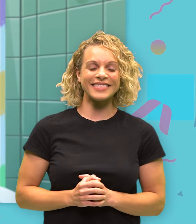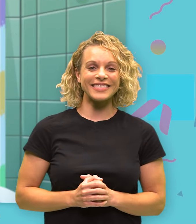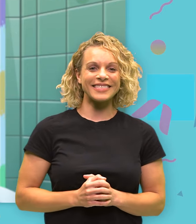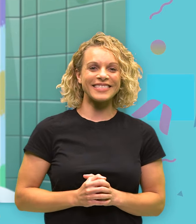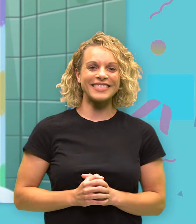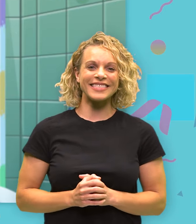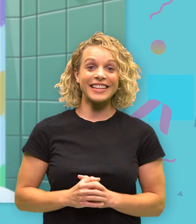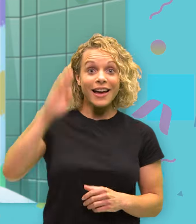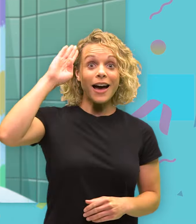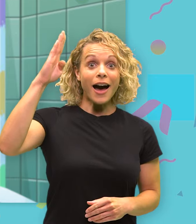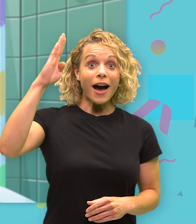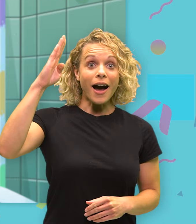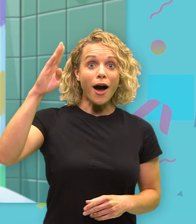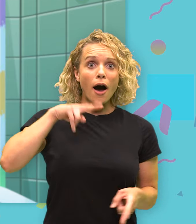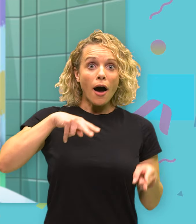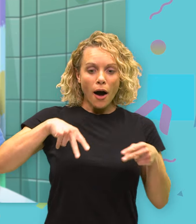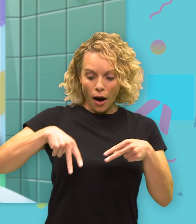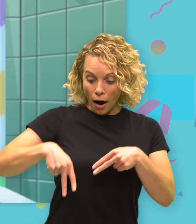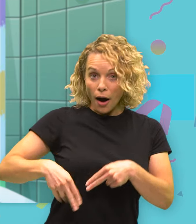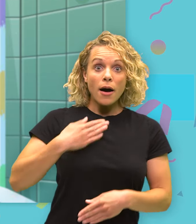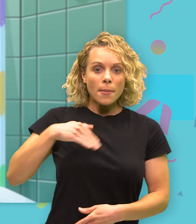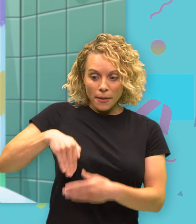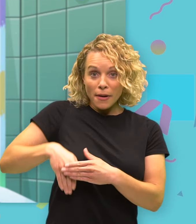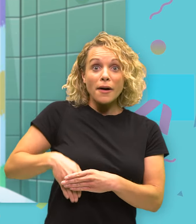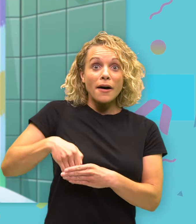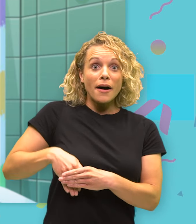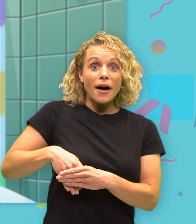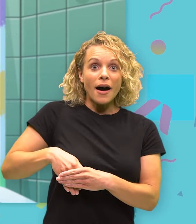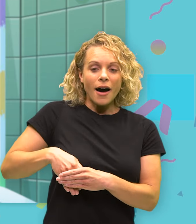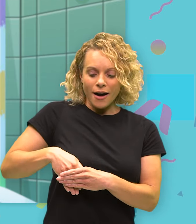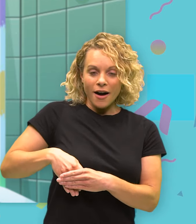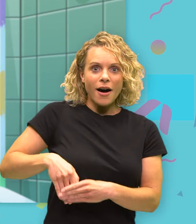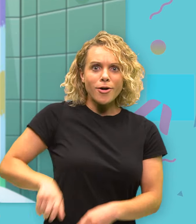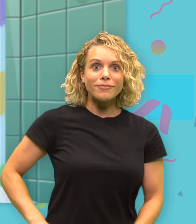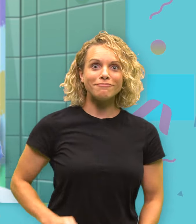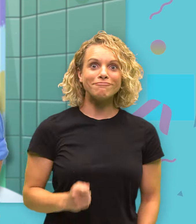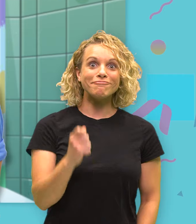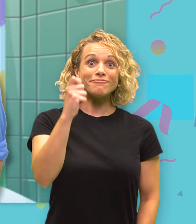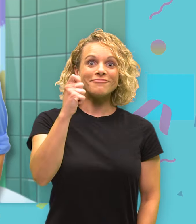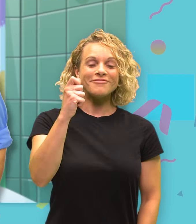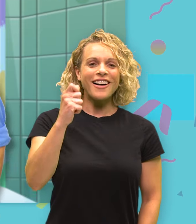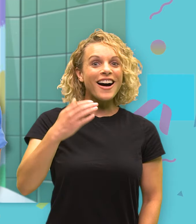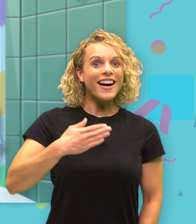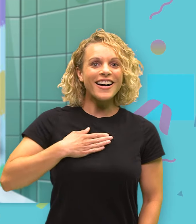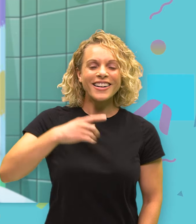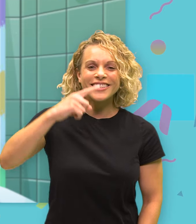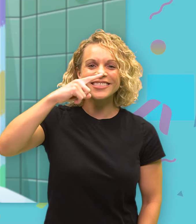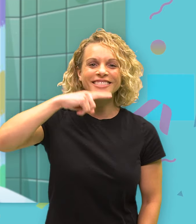Hey, look at what I have in my pocket. Whoa, this is my